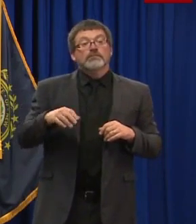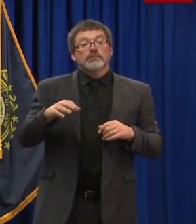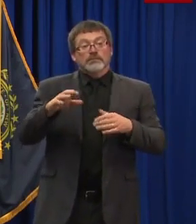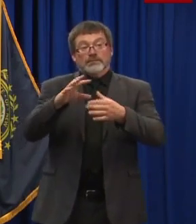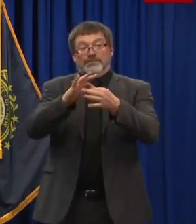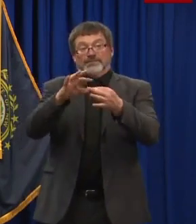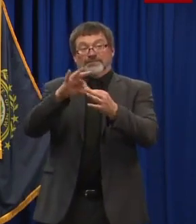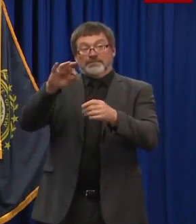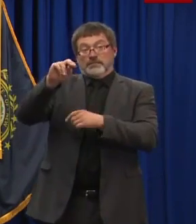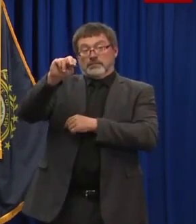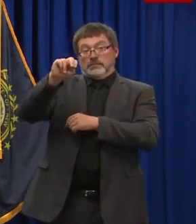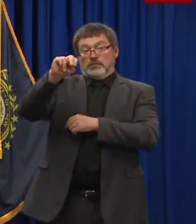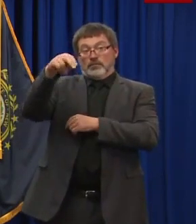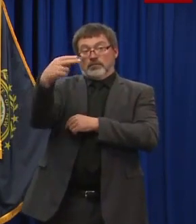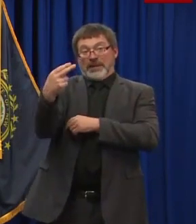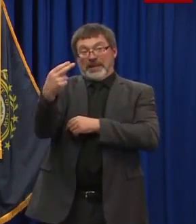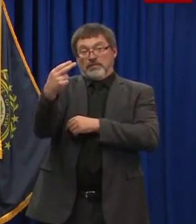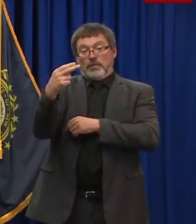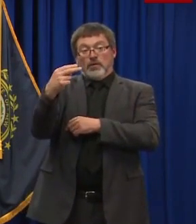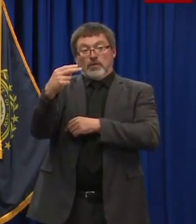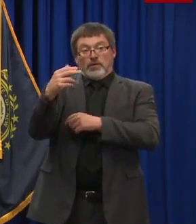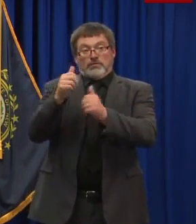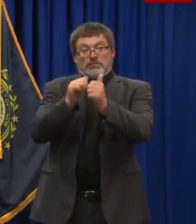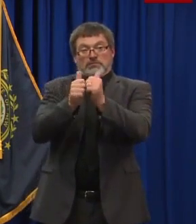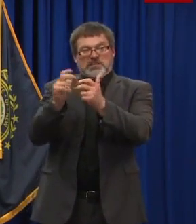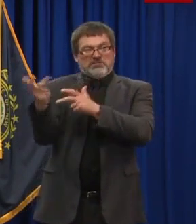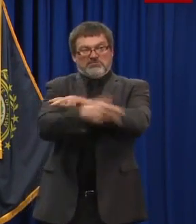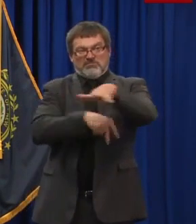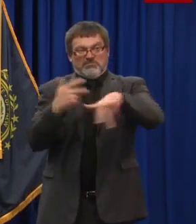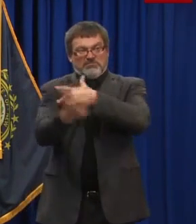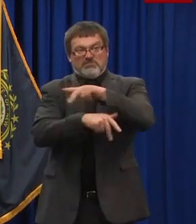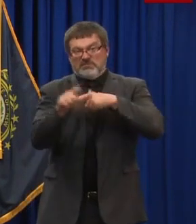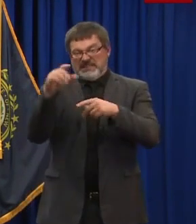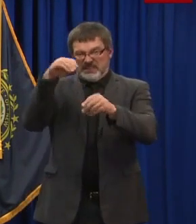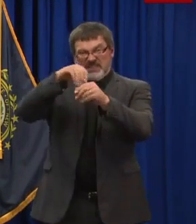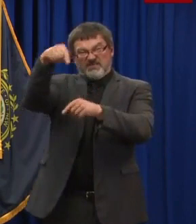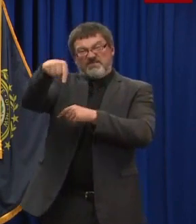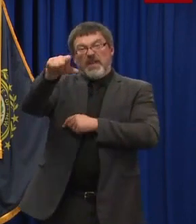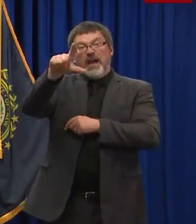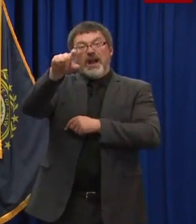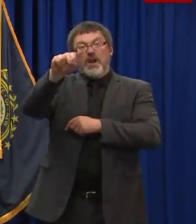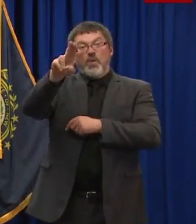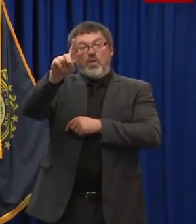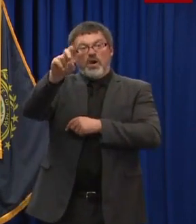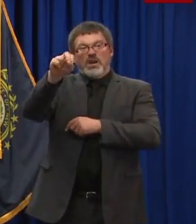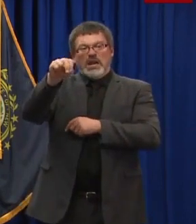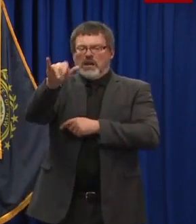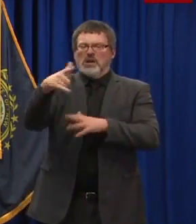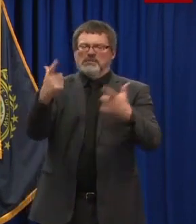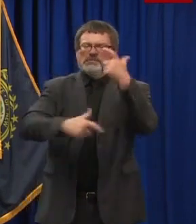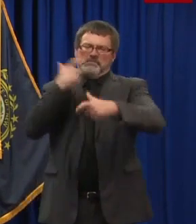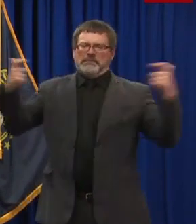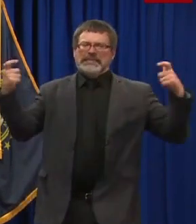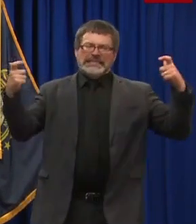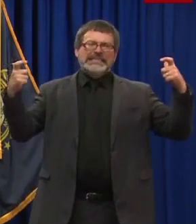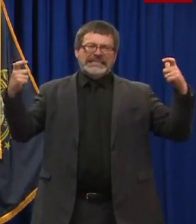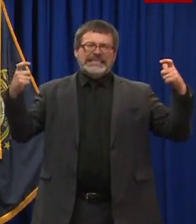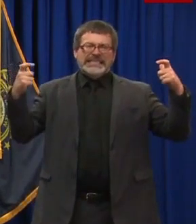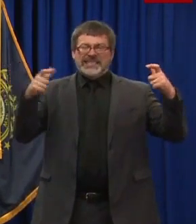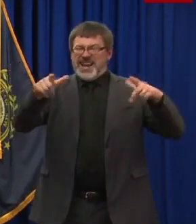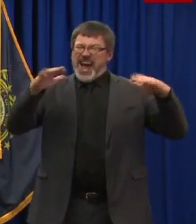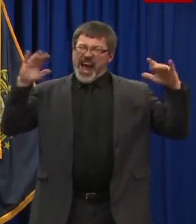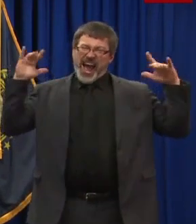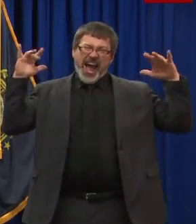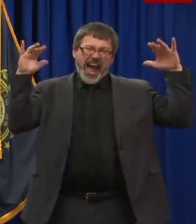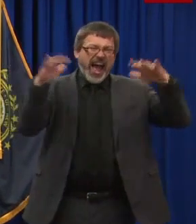Motor Speedway and Loudon, obviously one of our premier racetracks in the state, much larger in capacity. And we're looking forward to the NASCAR